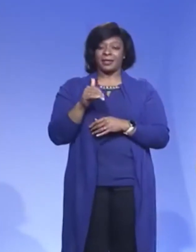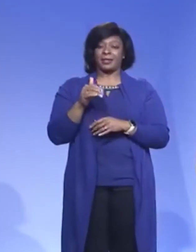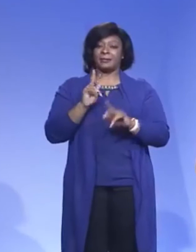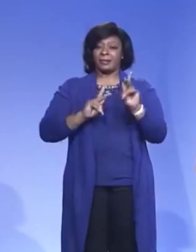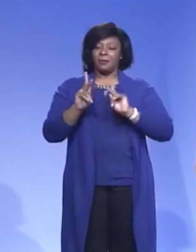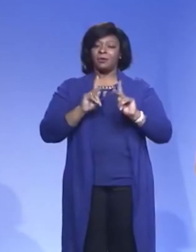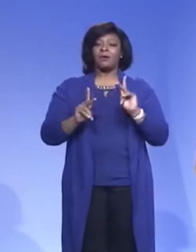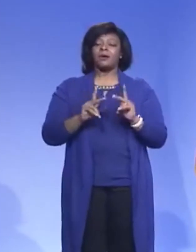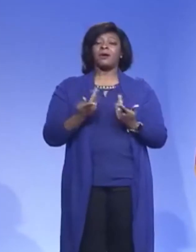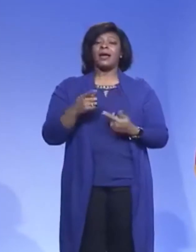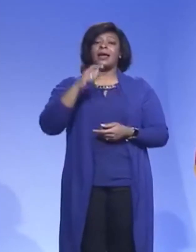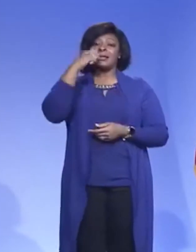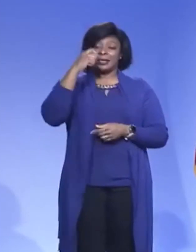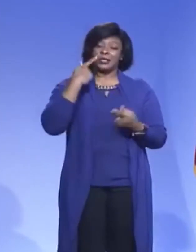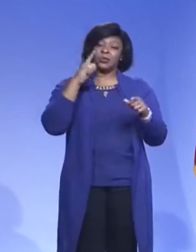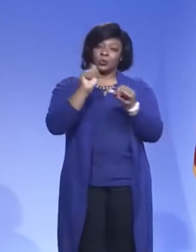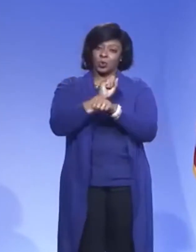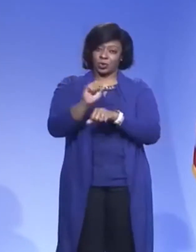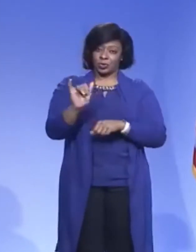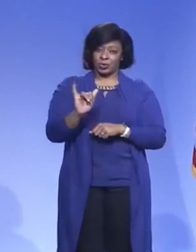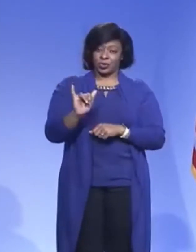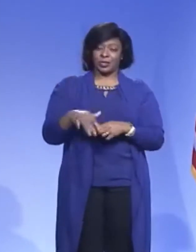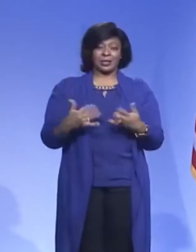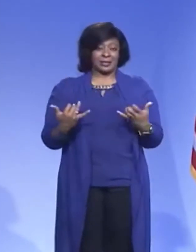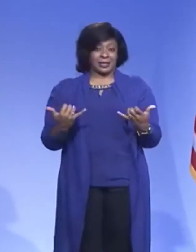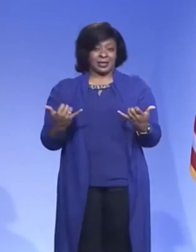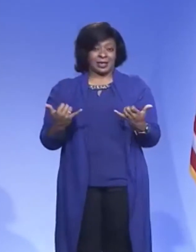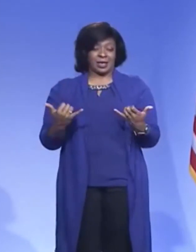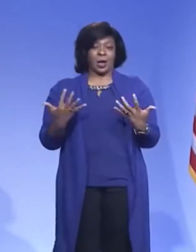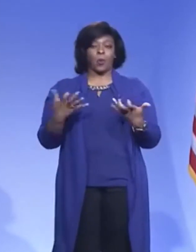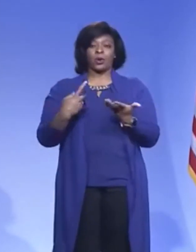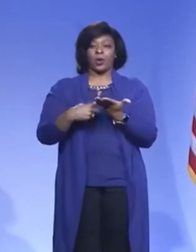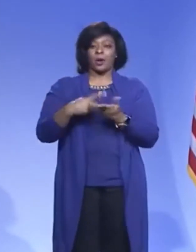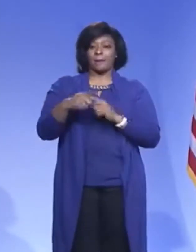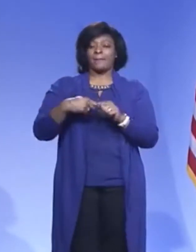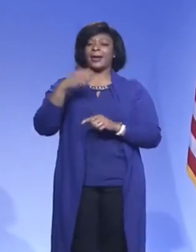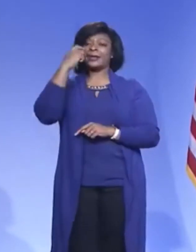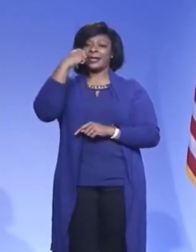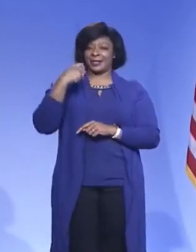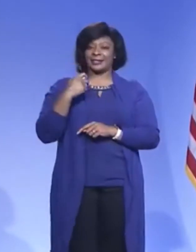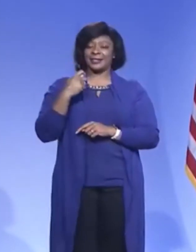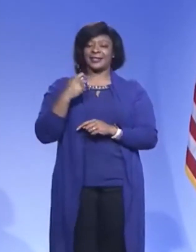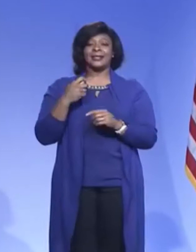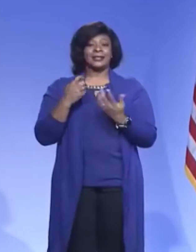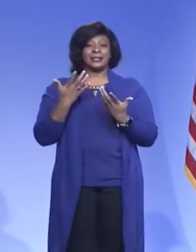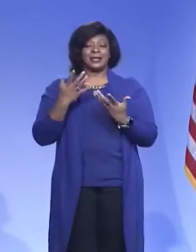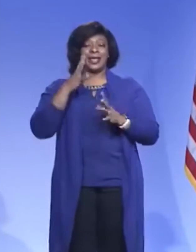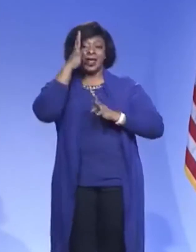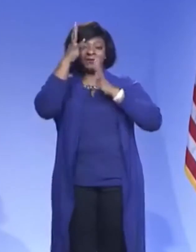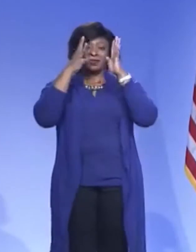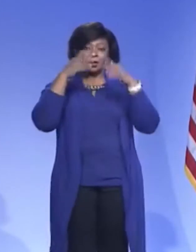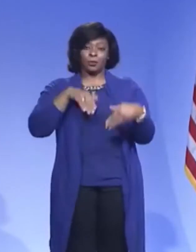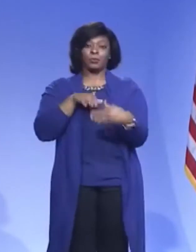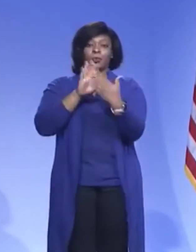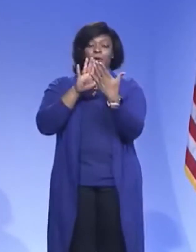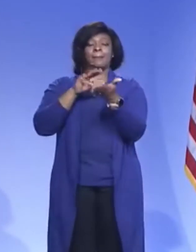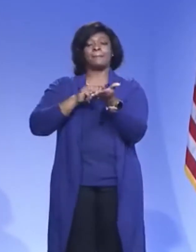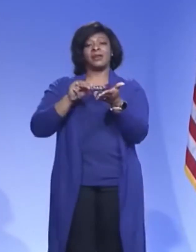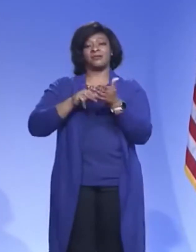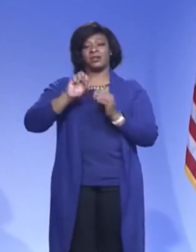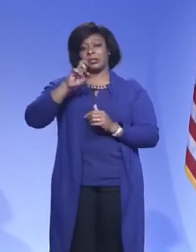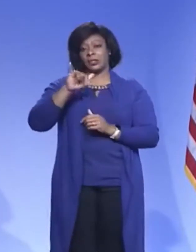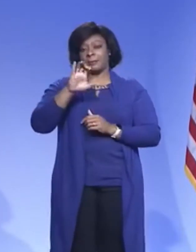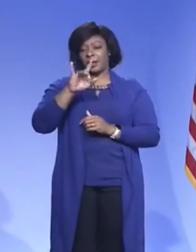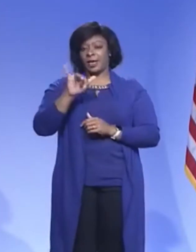Also, testing works. So today, I want to talk about testing and the innovative approach that Memphis and Shelby